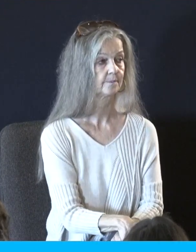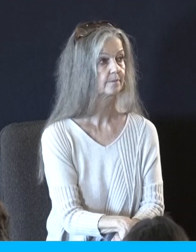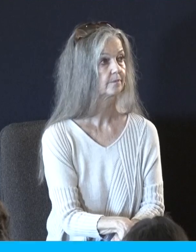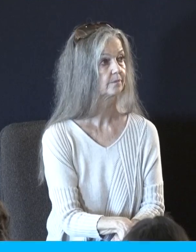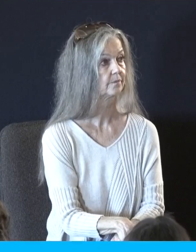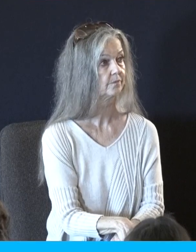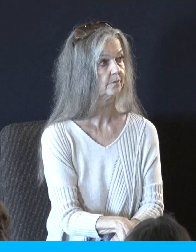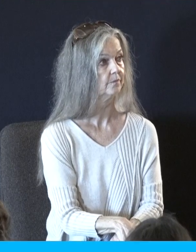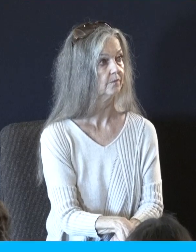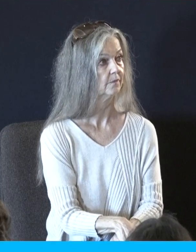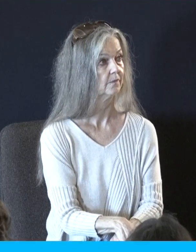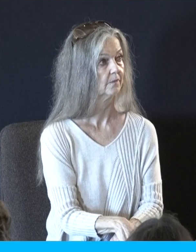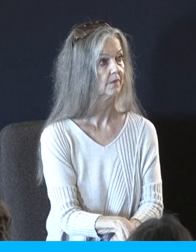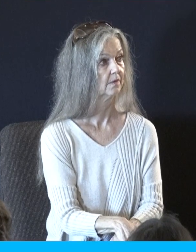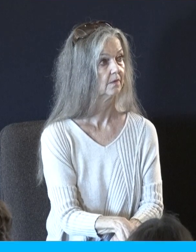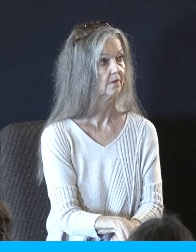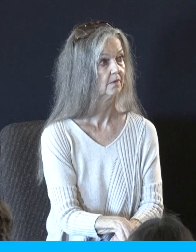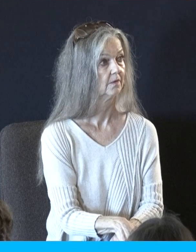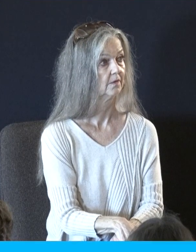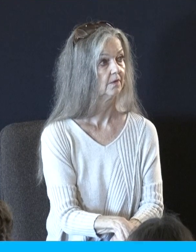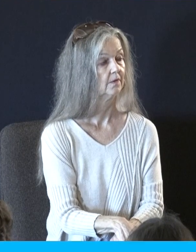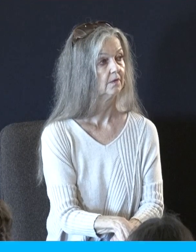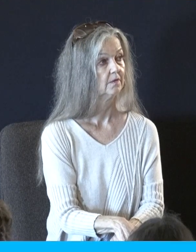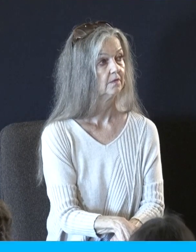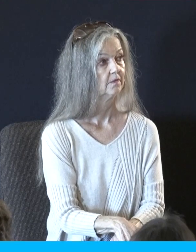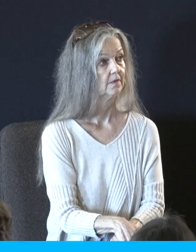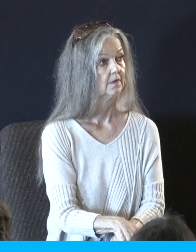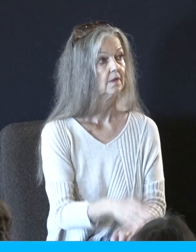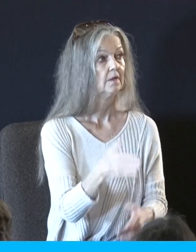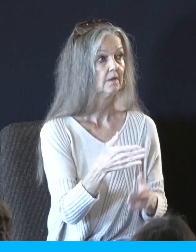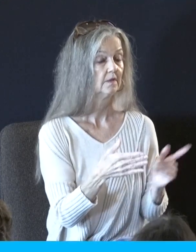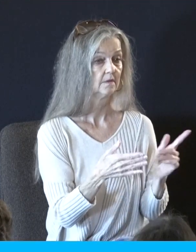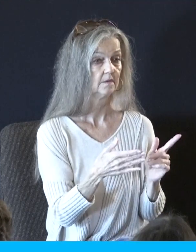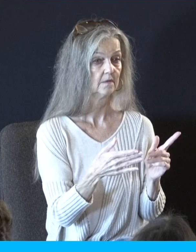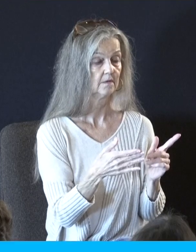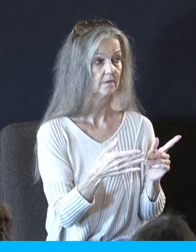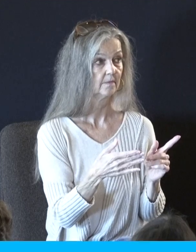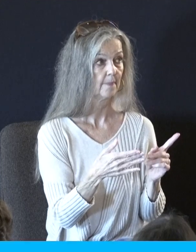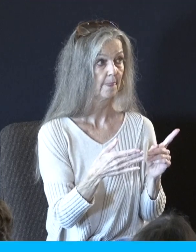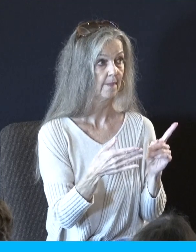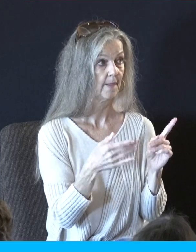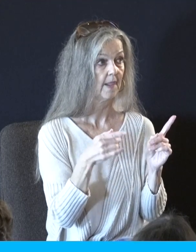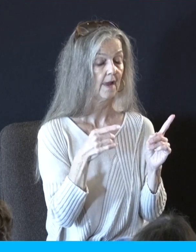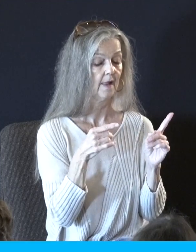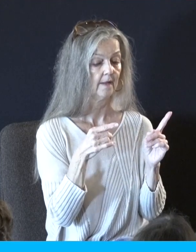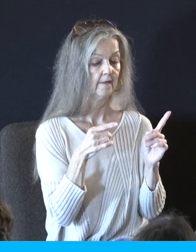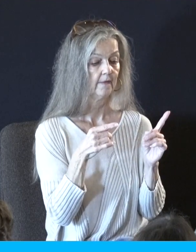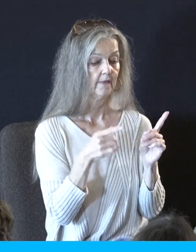Okay, so you remember we also had Dr. Todd Fink some of this again review, but he gives a good step back